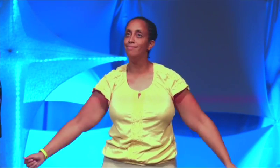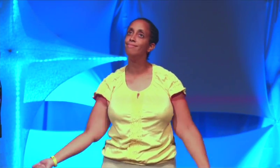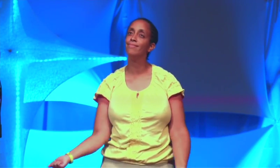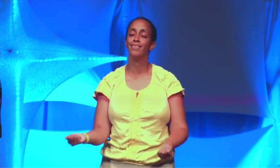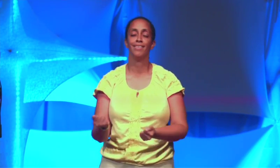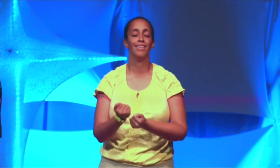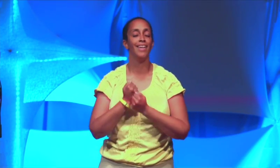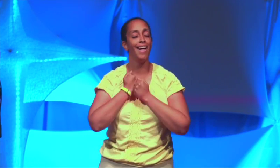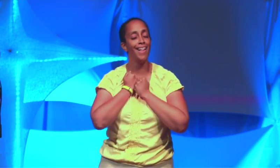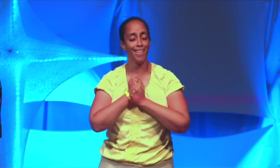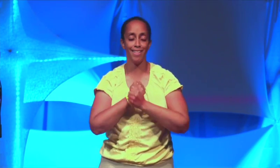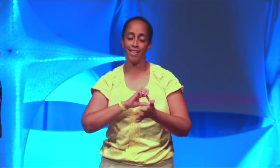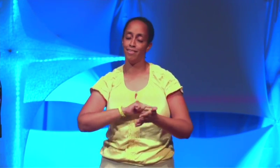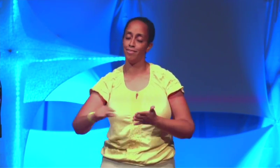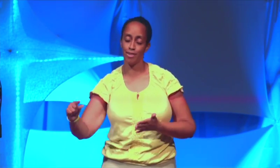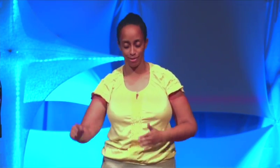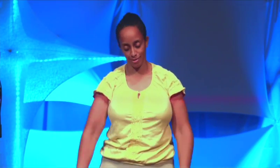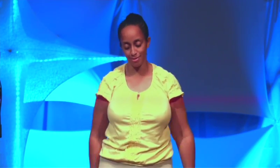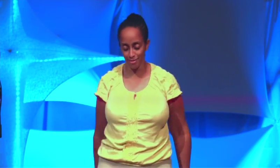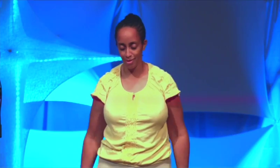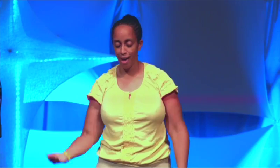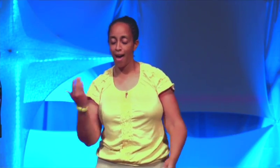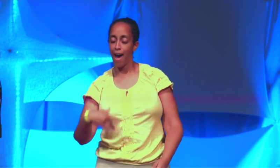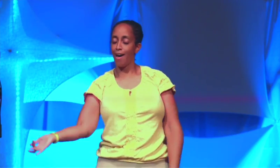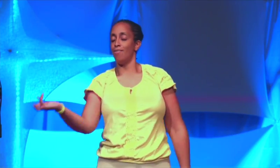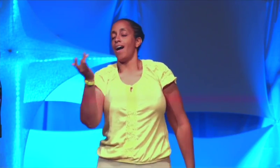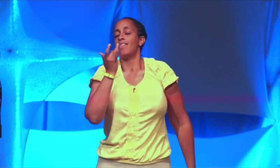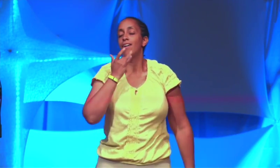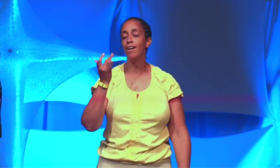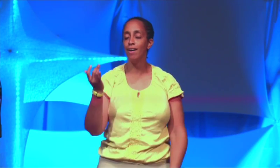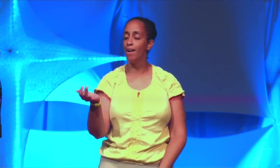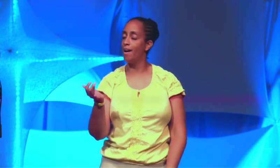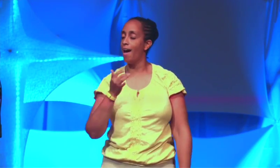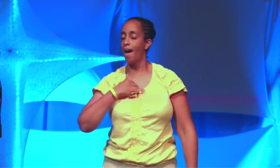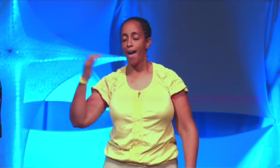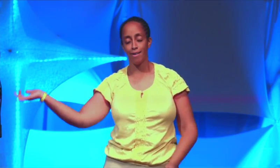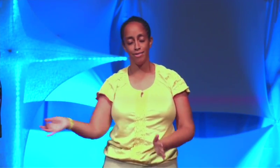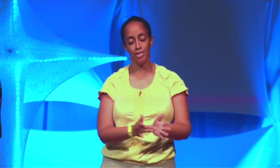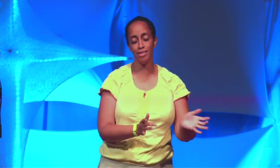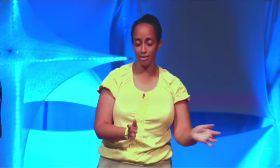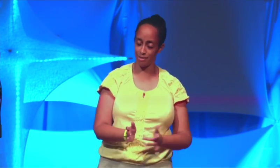This is my favorite verse. I'd rather have Jesus